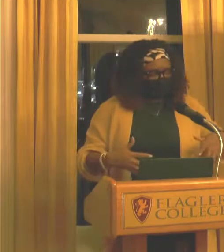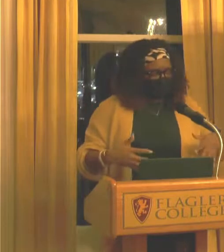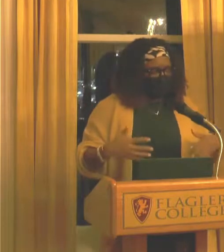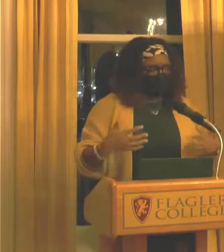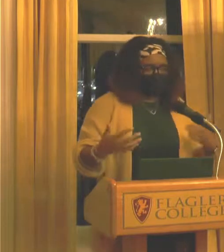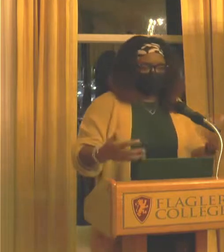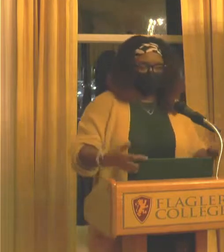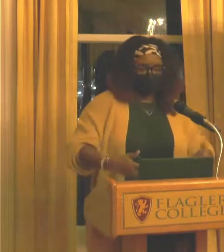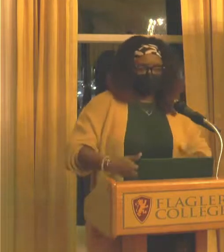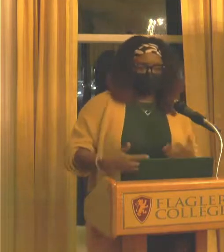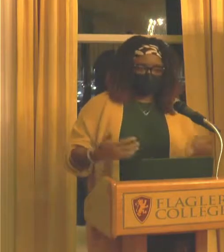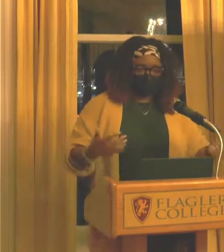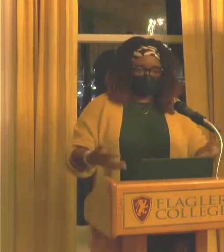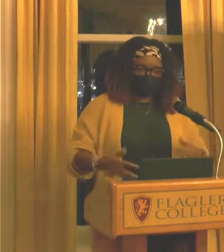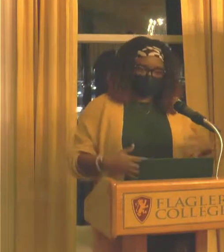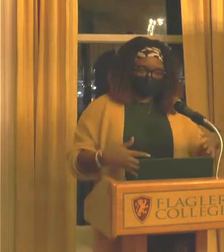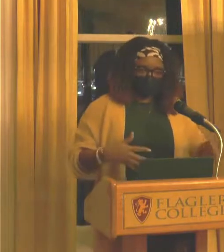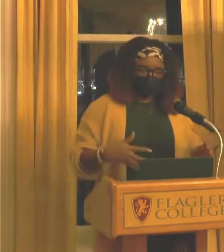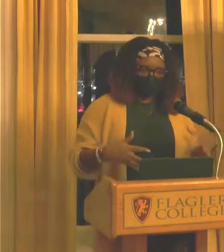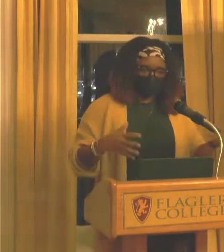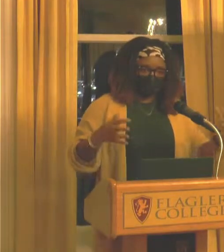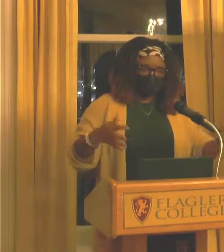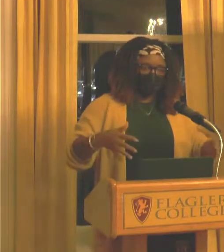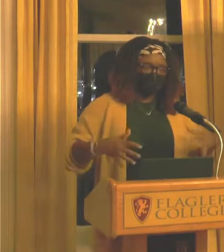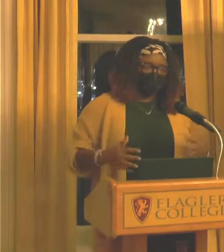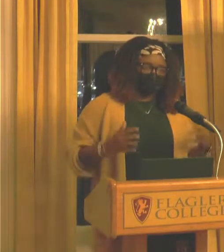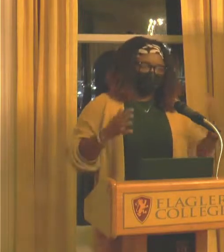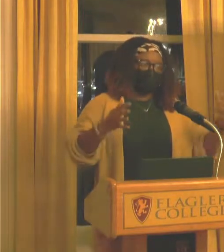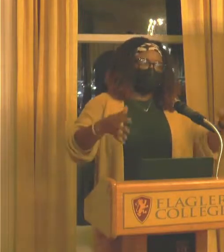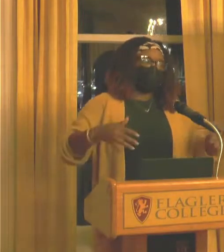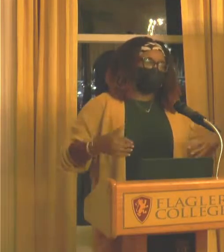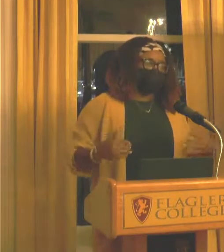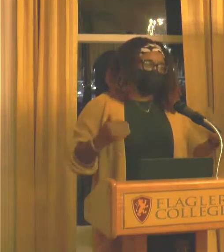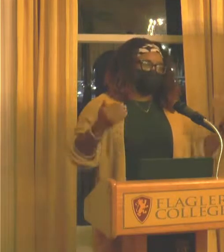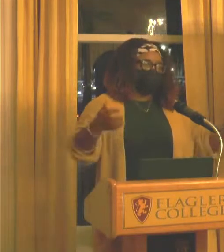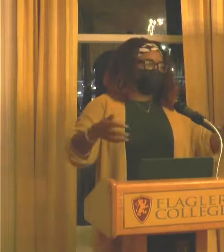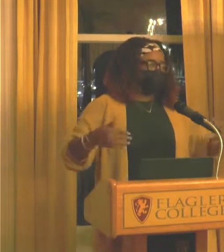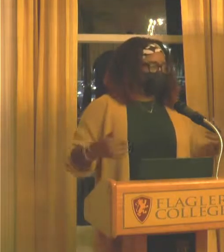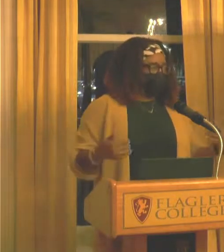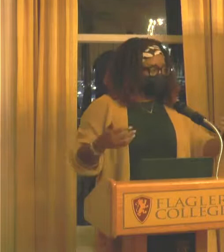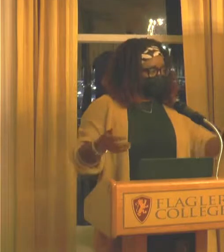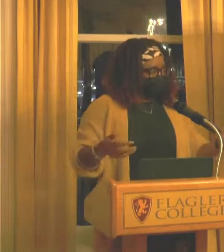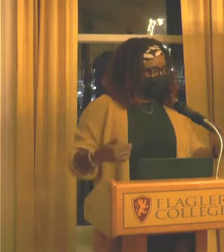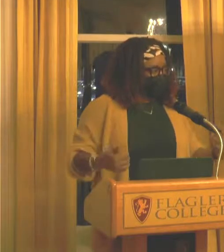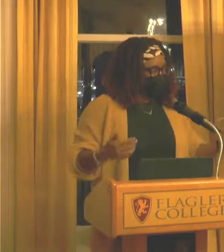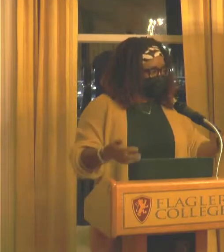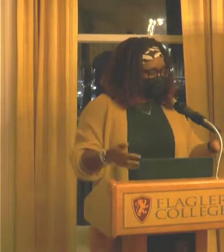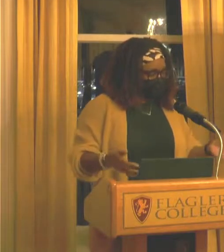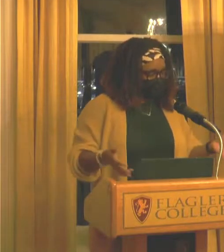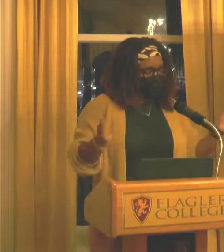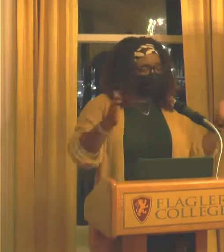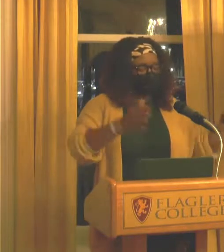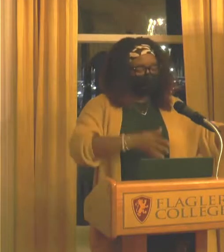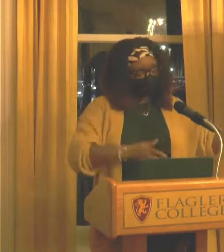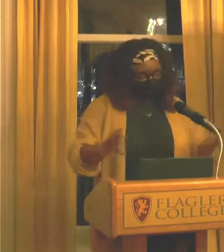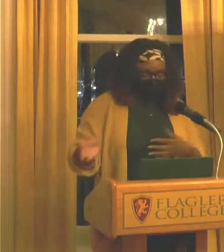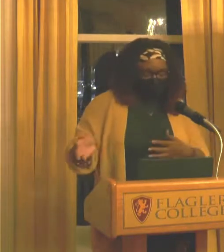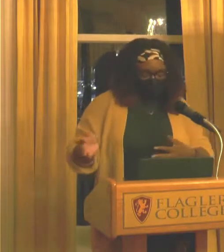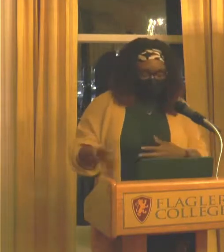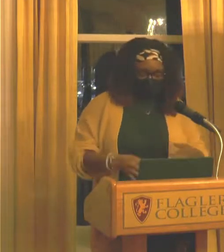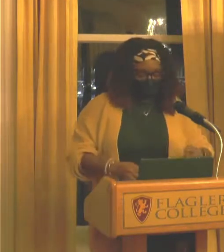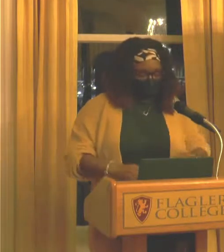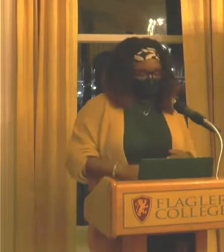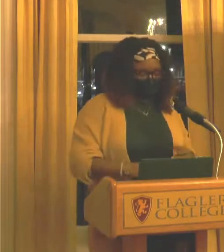was kind of like the type of person he was. You know? So, that was the art teacher that I was interacting with. Early